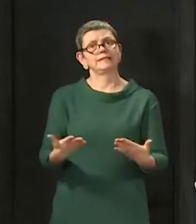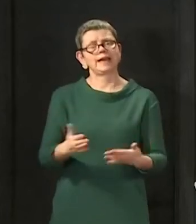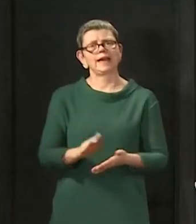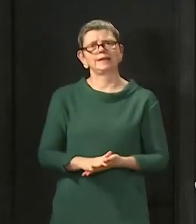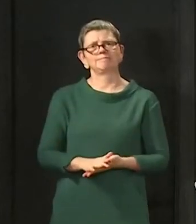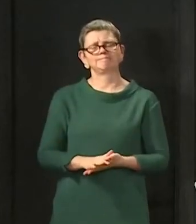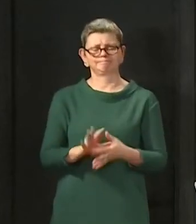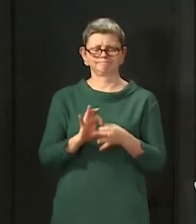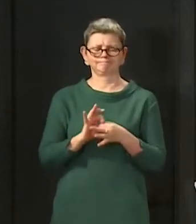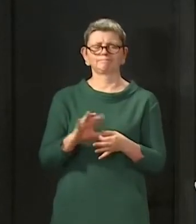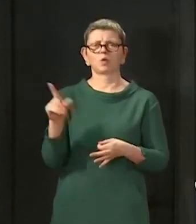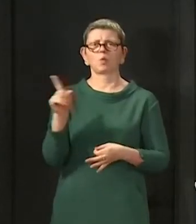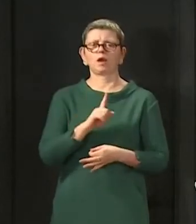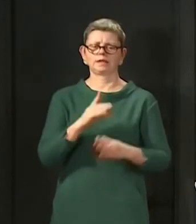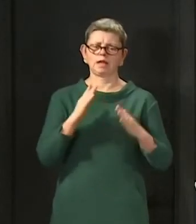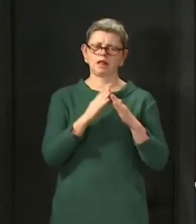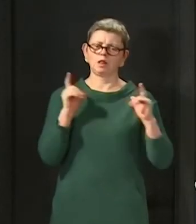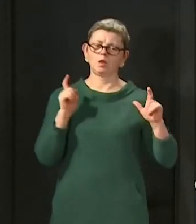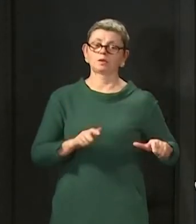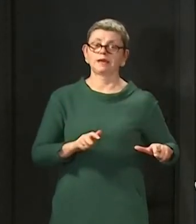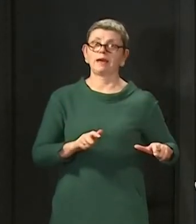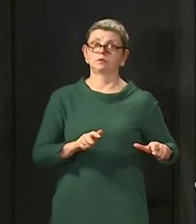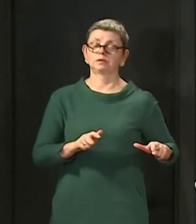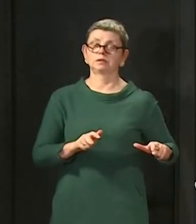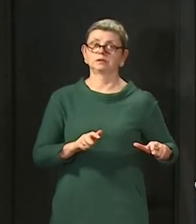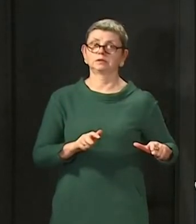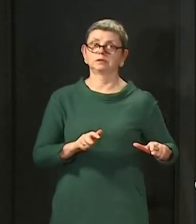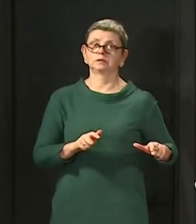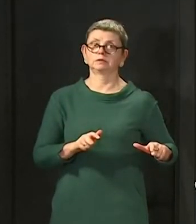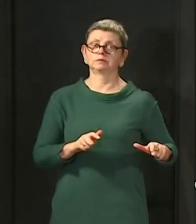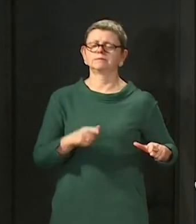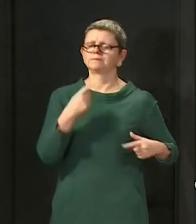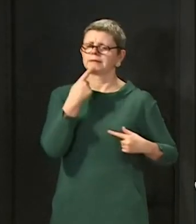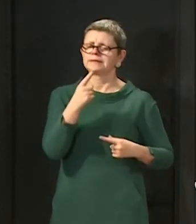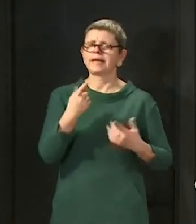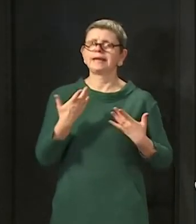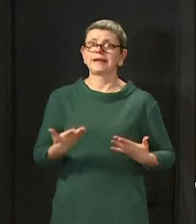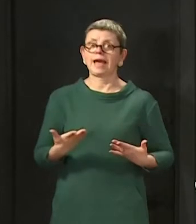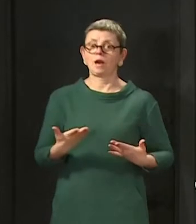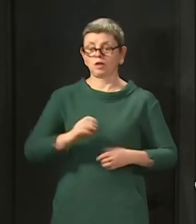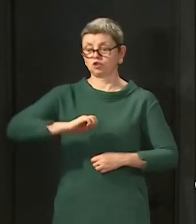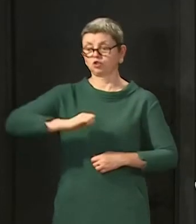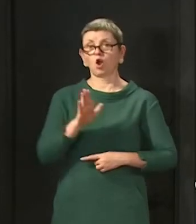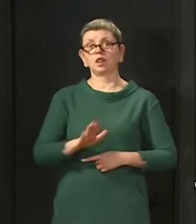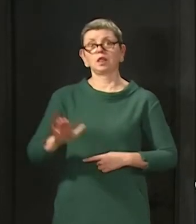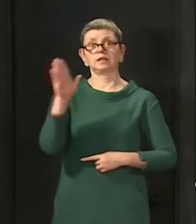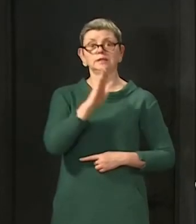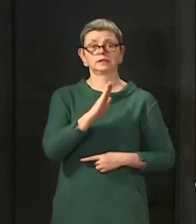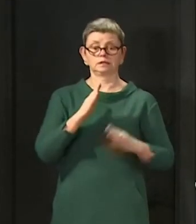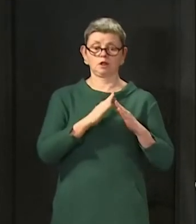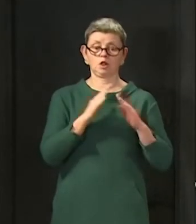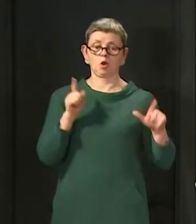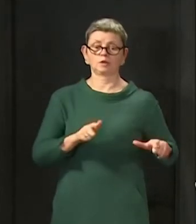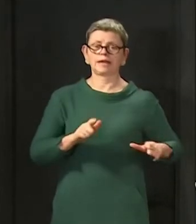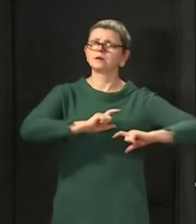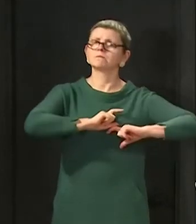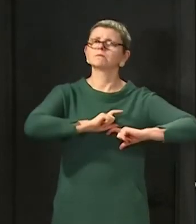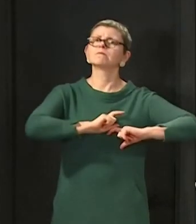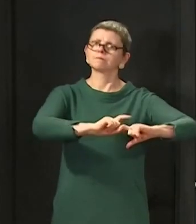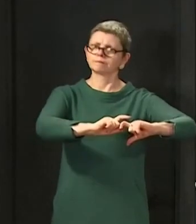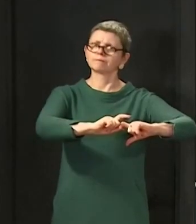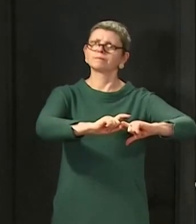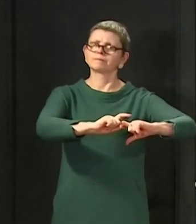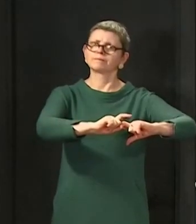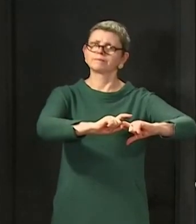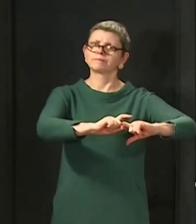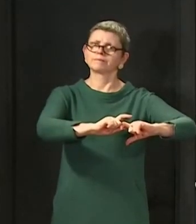Lockdown. Let me emphasise at the outset that the lockdown in Scotland remains in place. As I